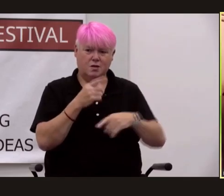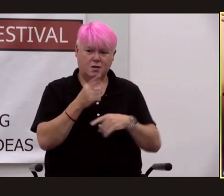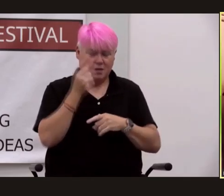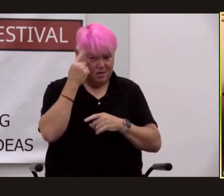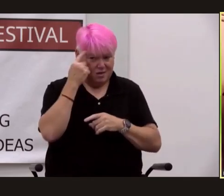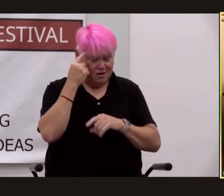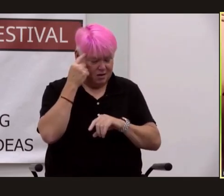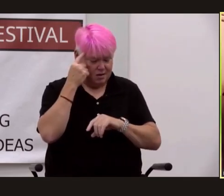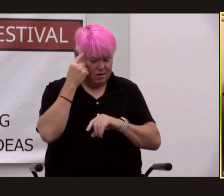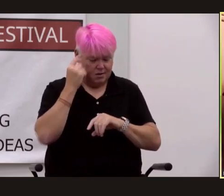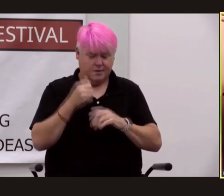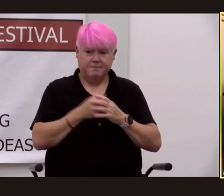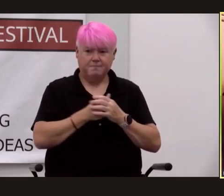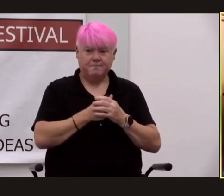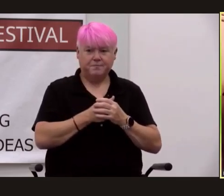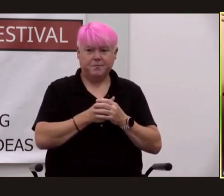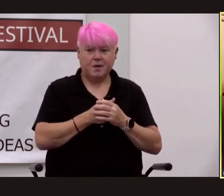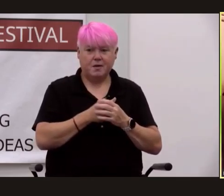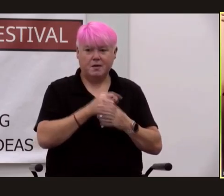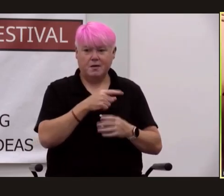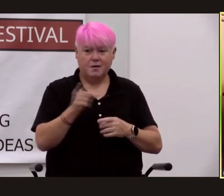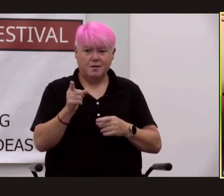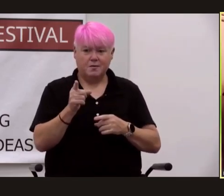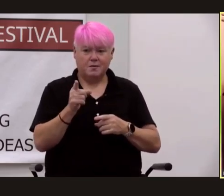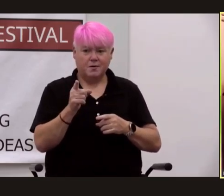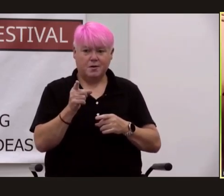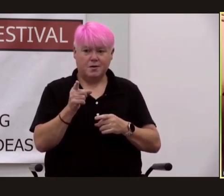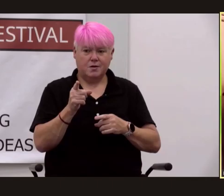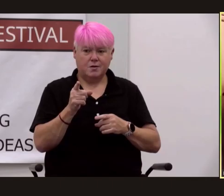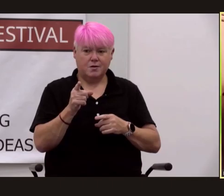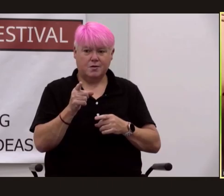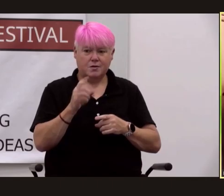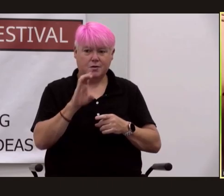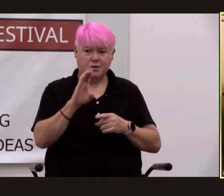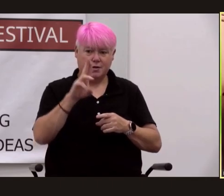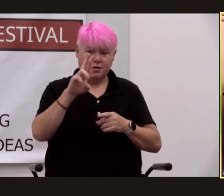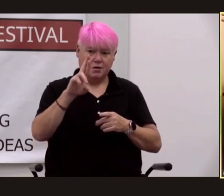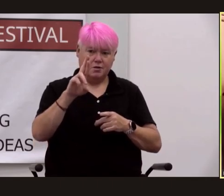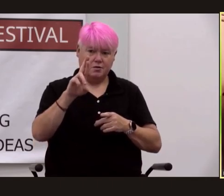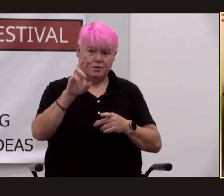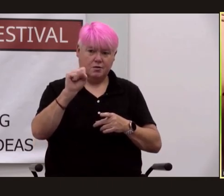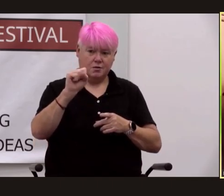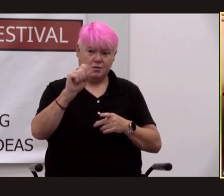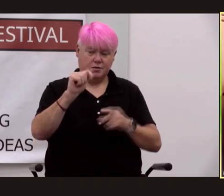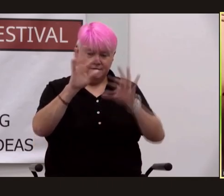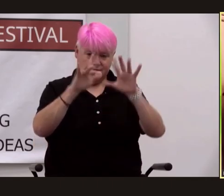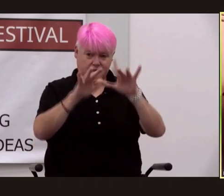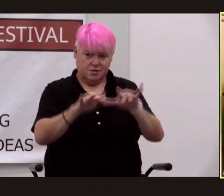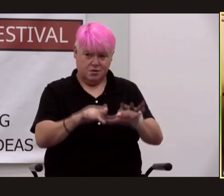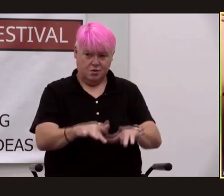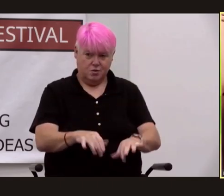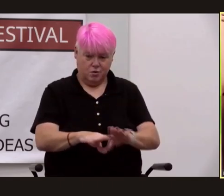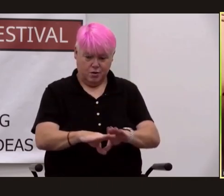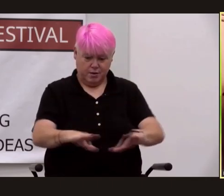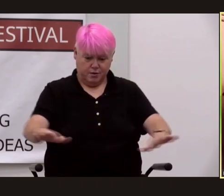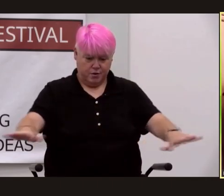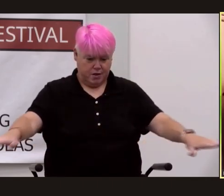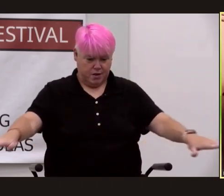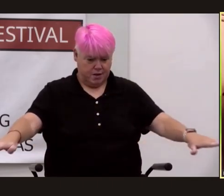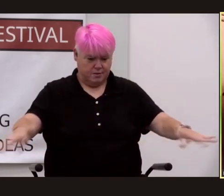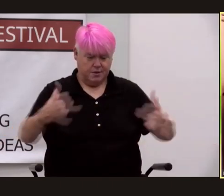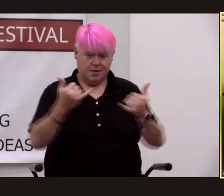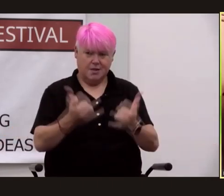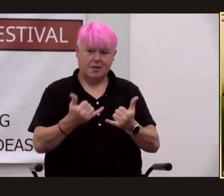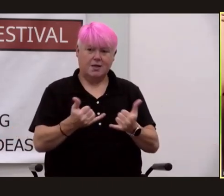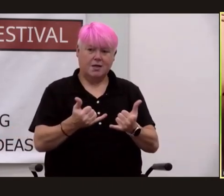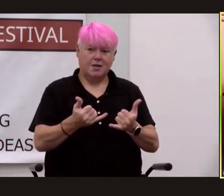on his feet there was a creme brulee crust of snow over the frozen mud and now that he'd finally managed to light up